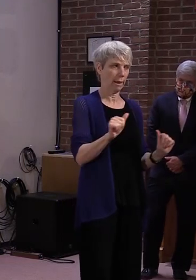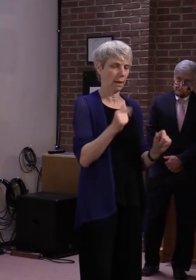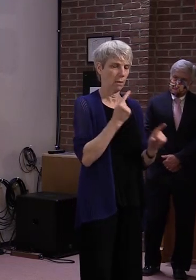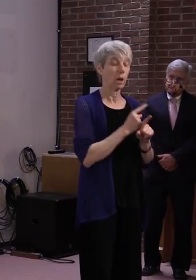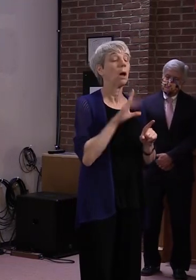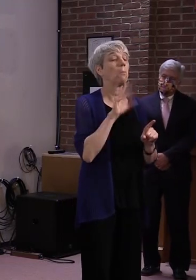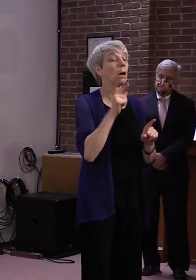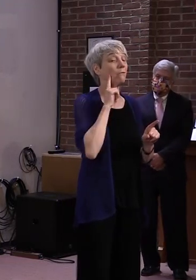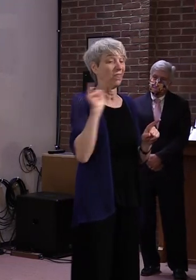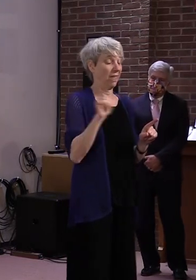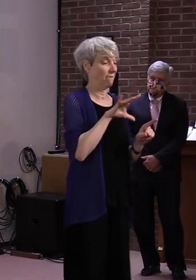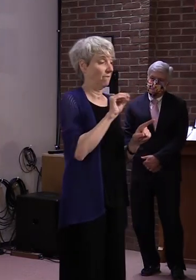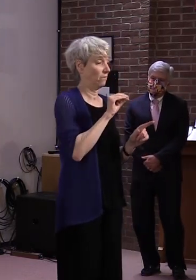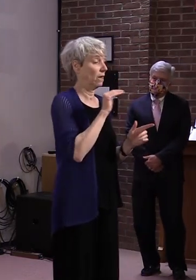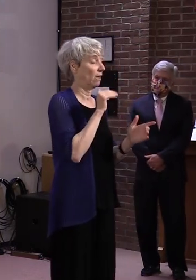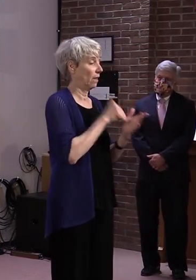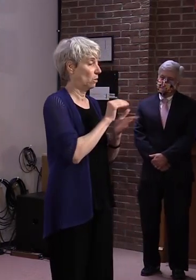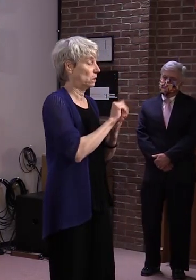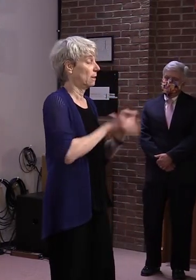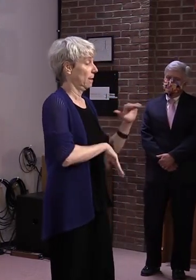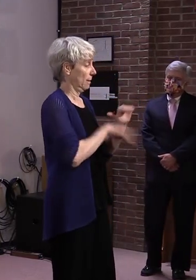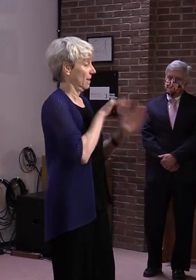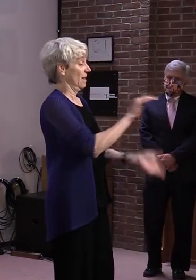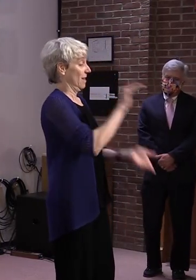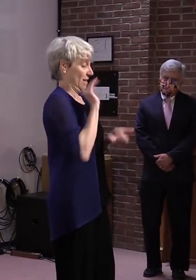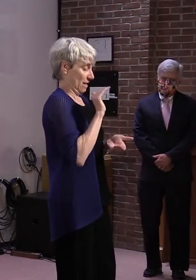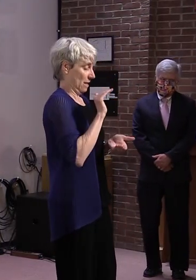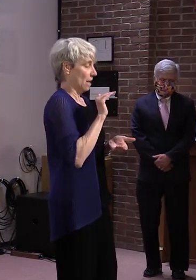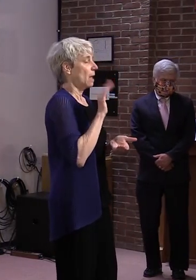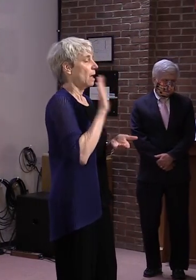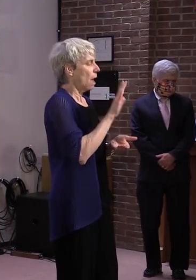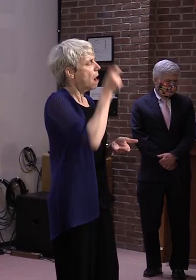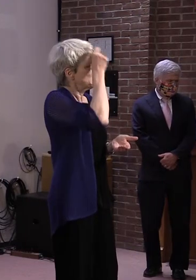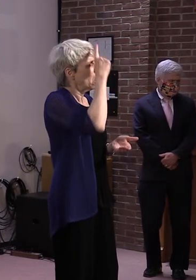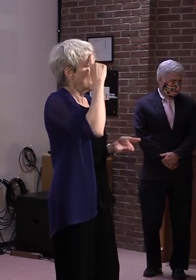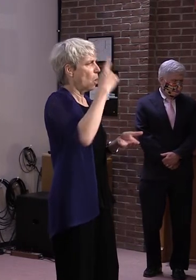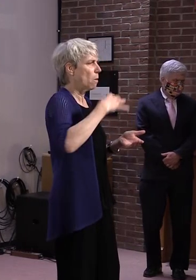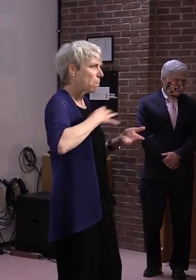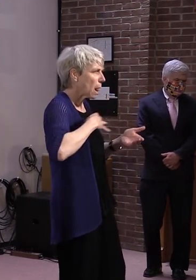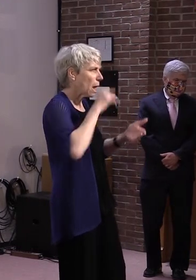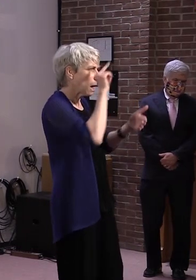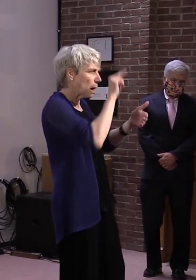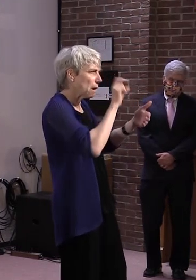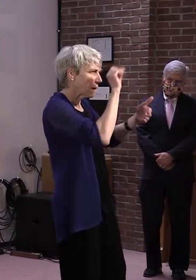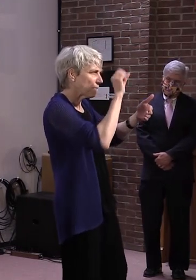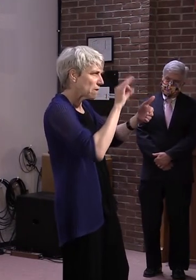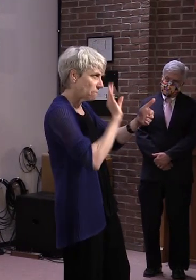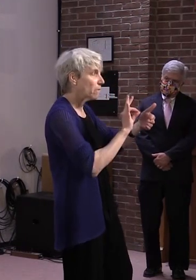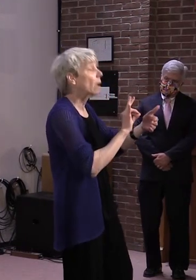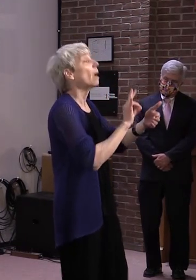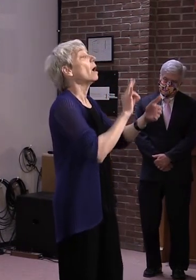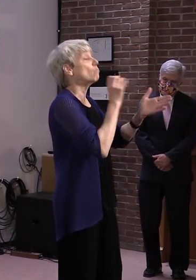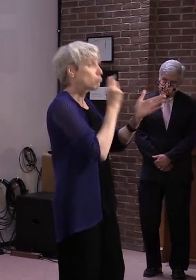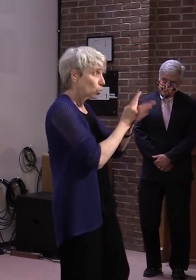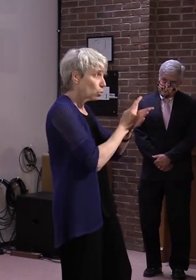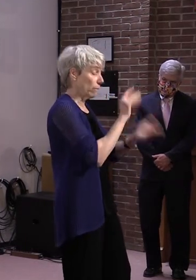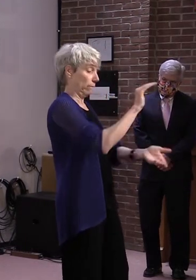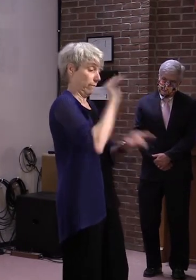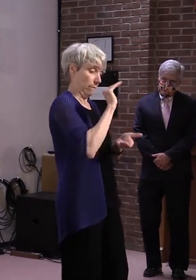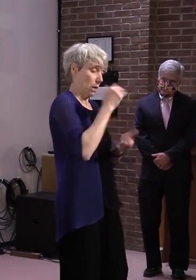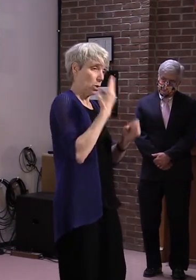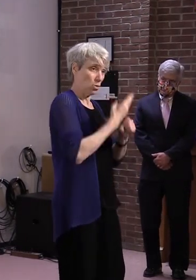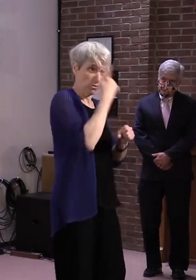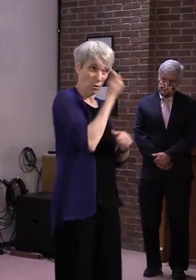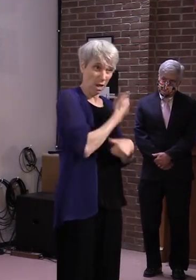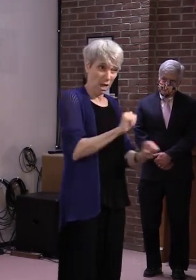once you get the money, other than the thing you mentioned, you could use it for anything. Right. Yeah, it has to be